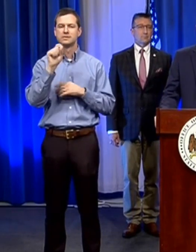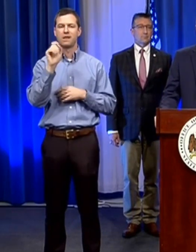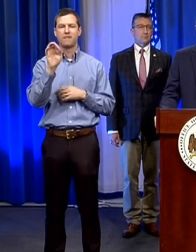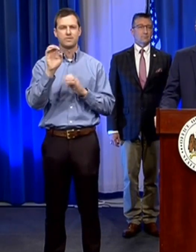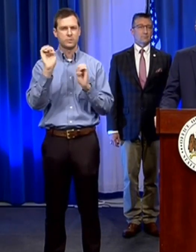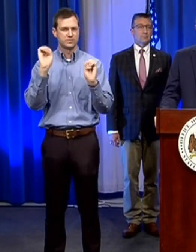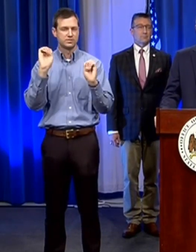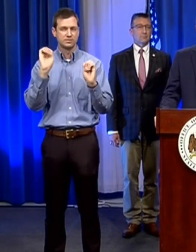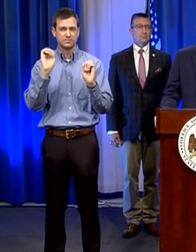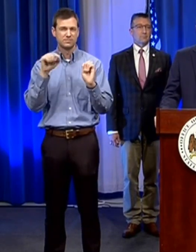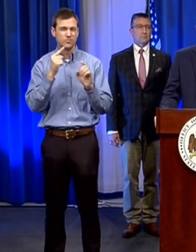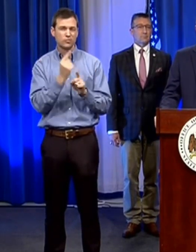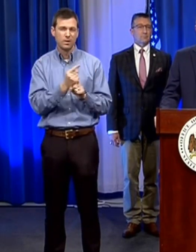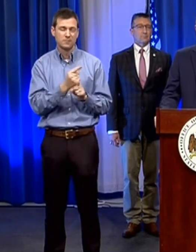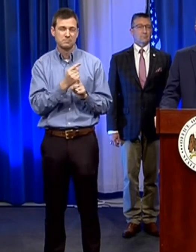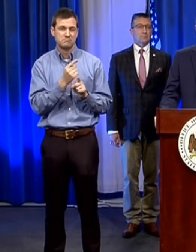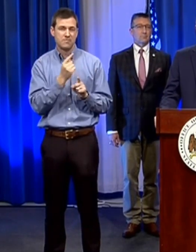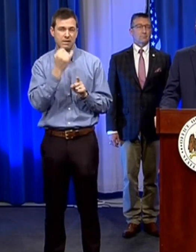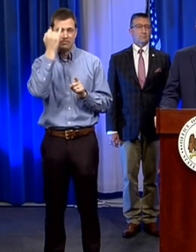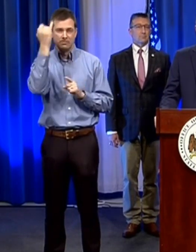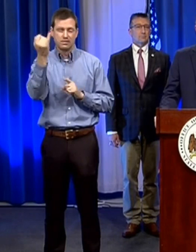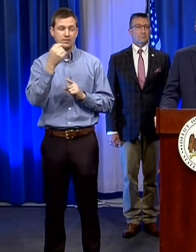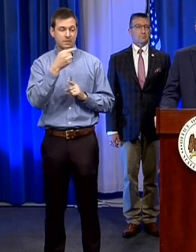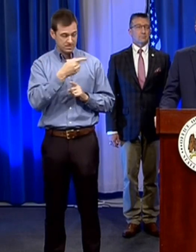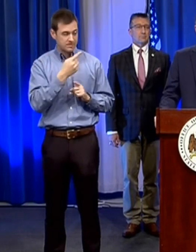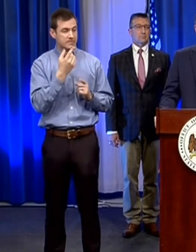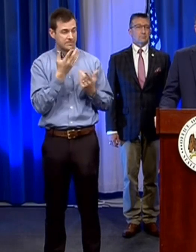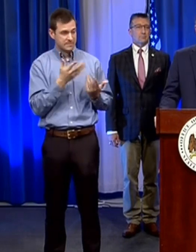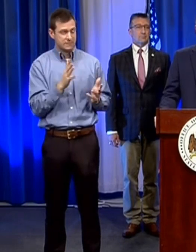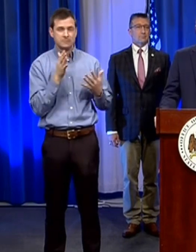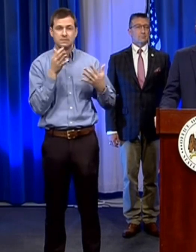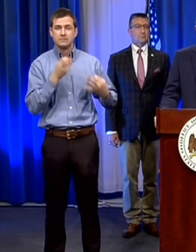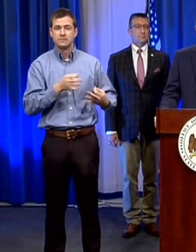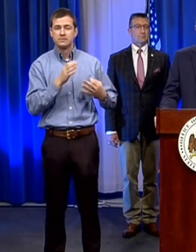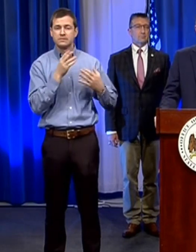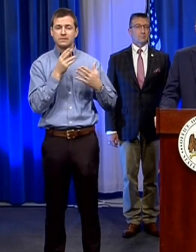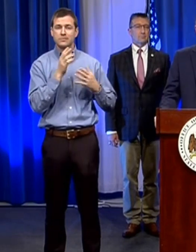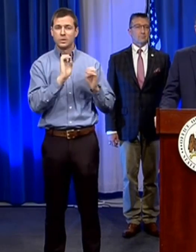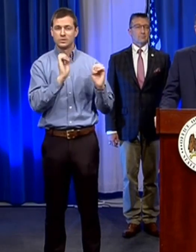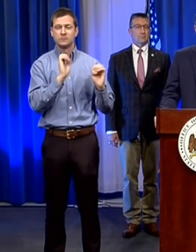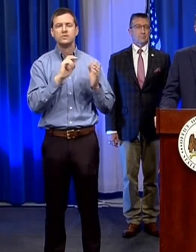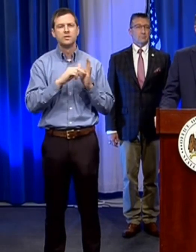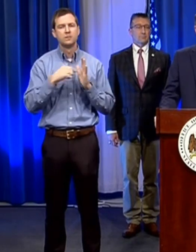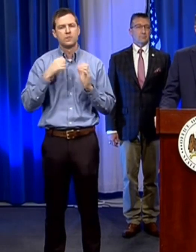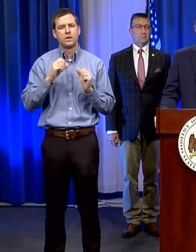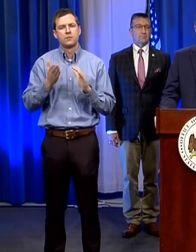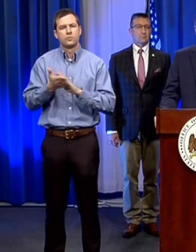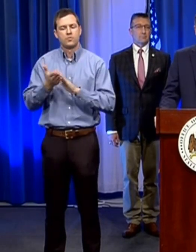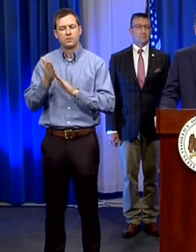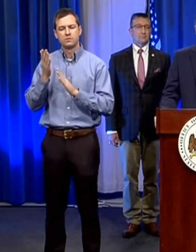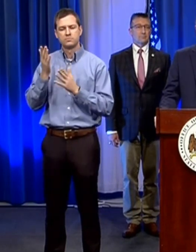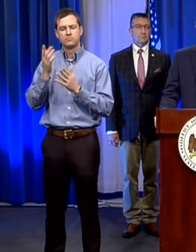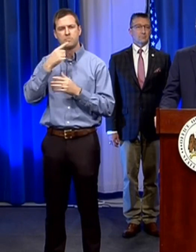that's exactly the right response and that will help us so much in our ability to carry out our public health functions and make sure that we're protecting the health